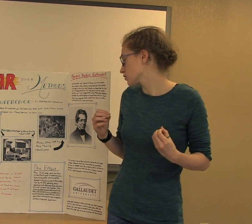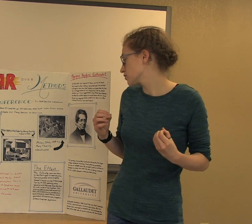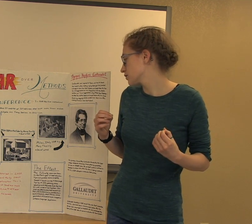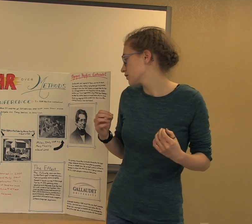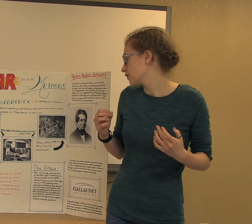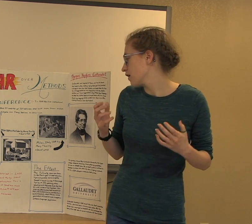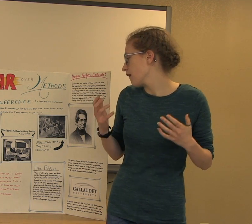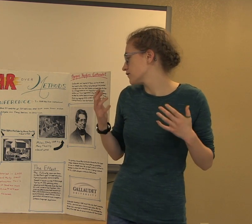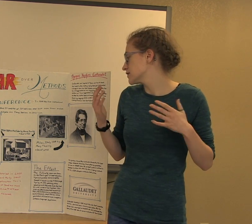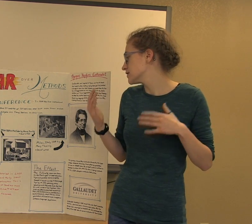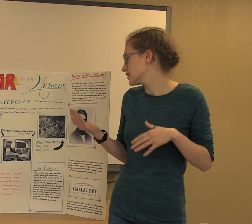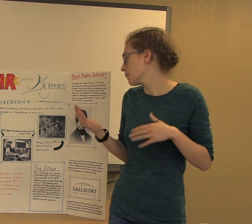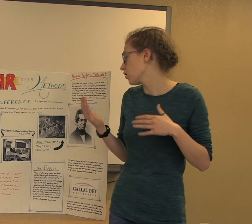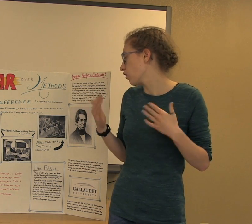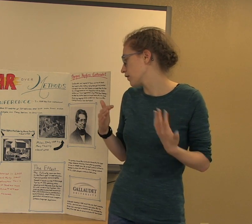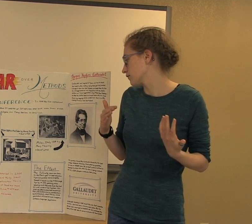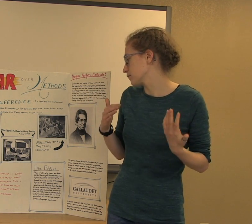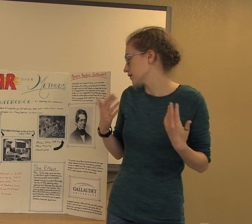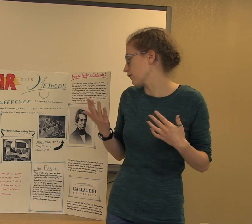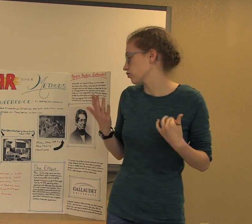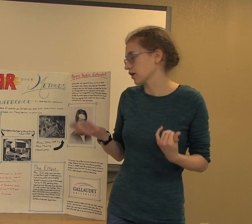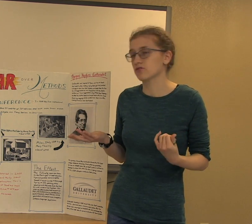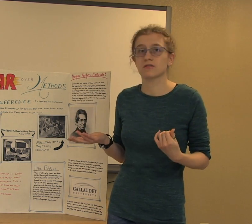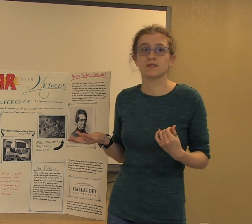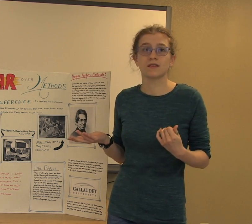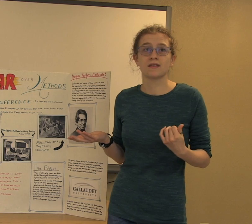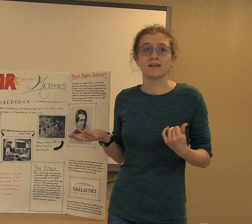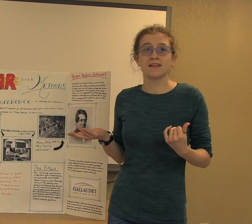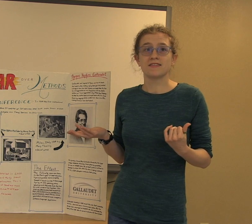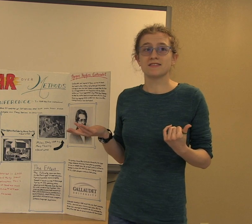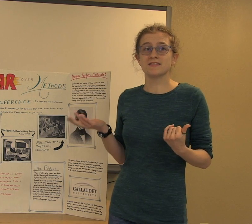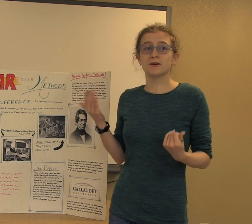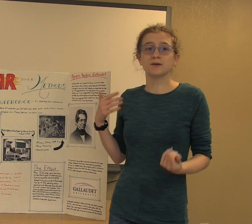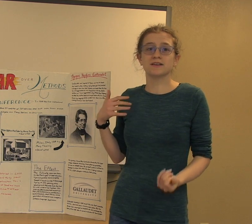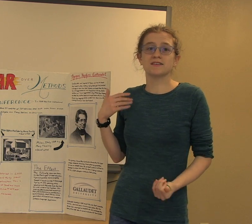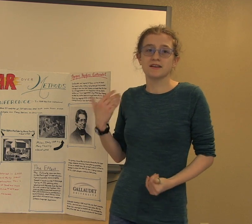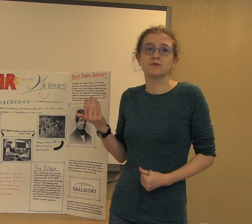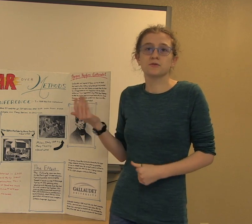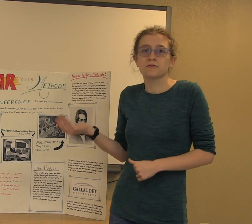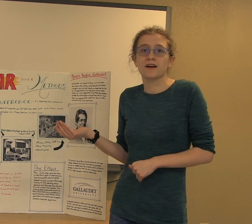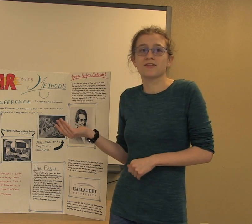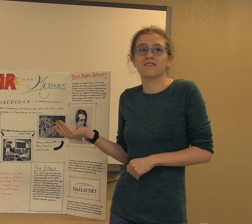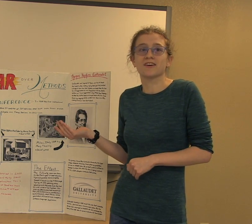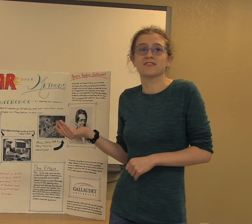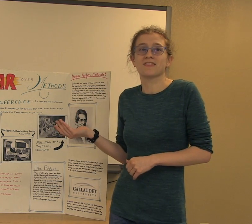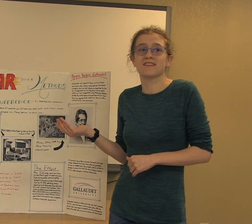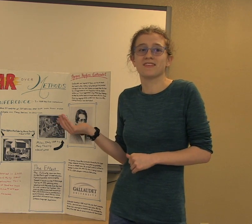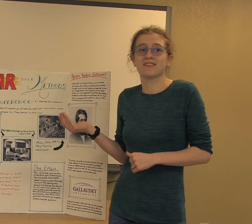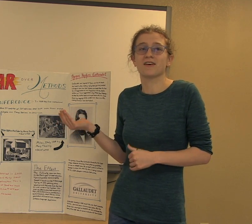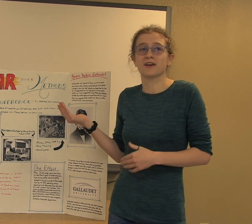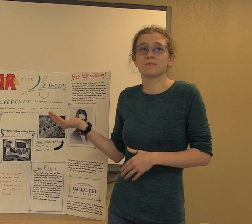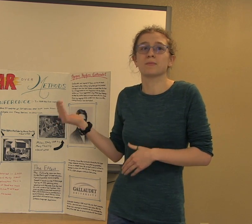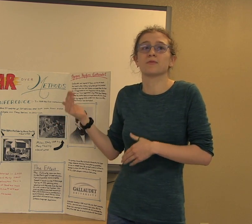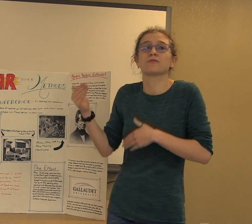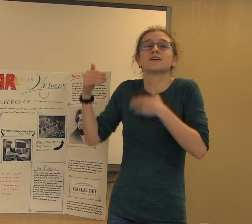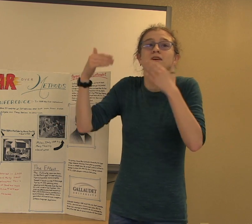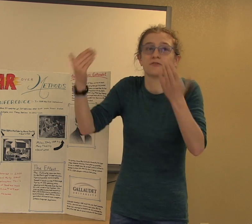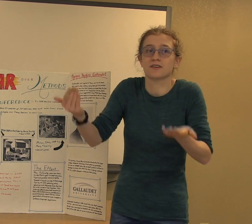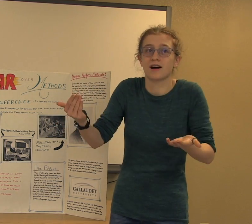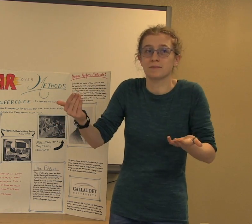of systemic autism in deaf education. This is going to continue to affect generations of deaf people for years to come.